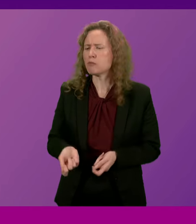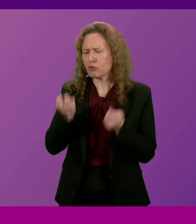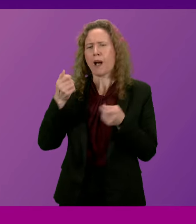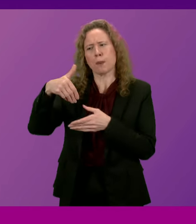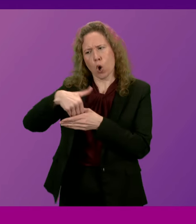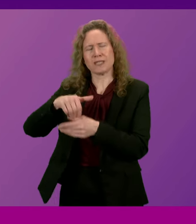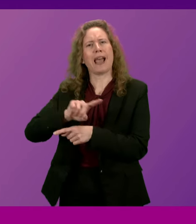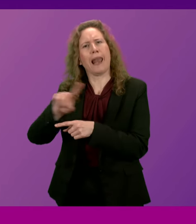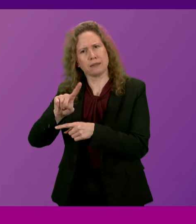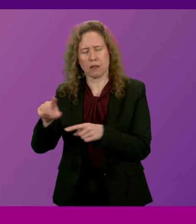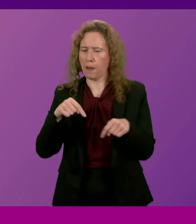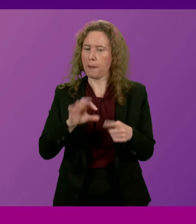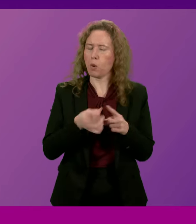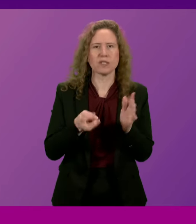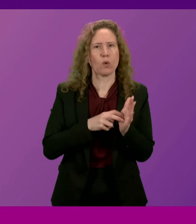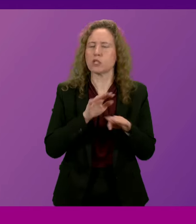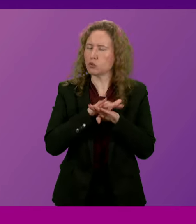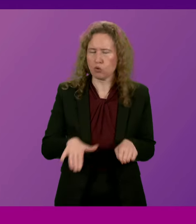to address any inaccuracies.